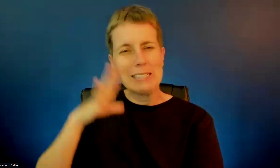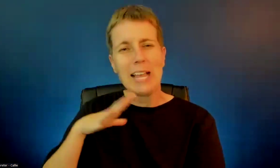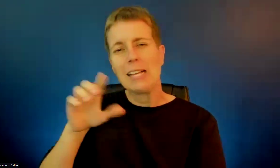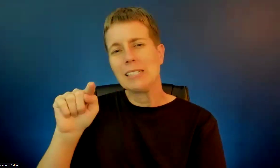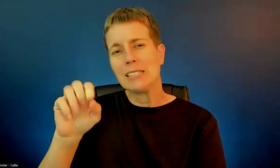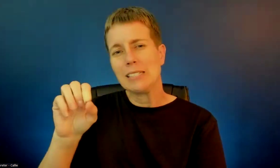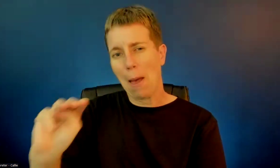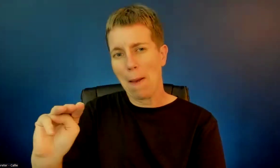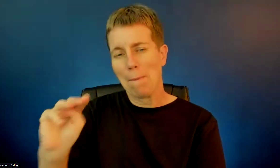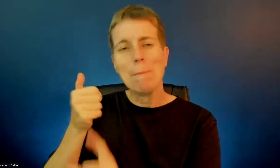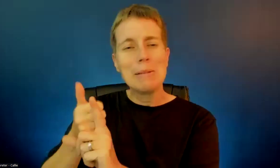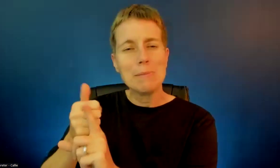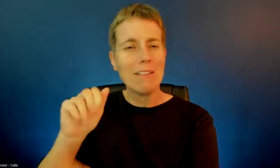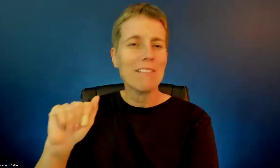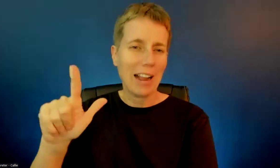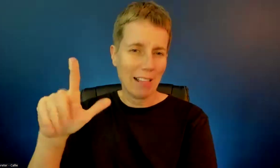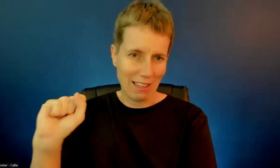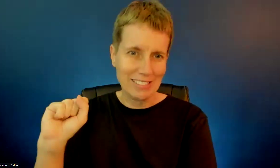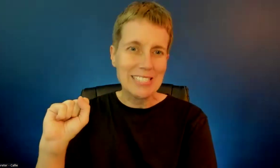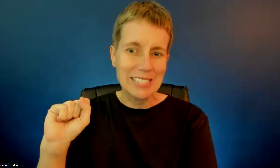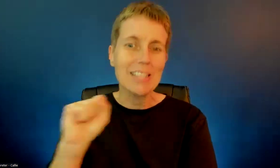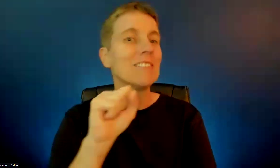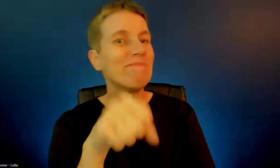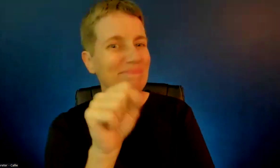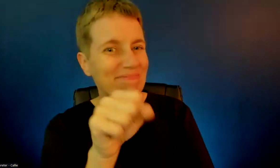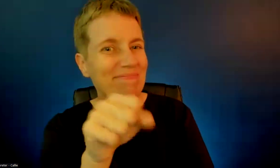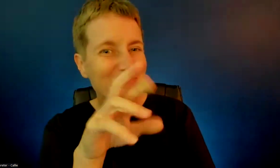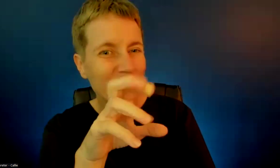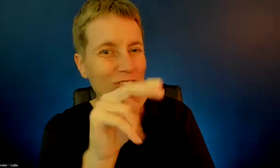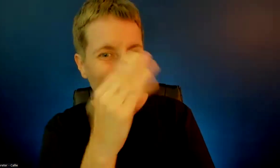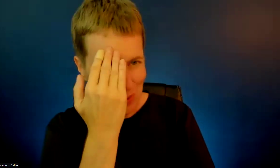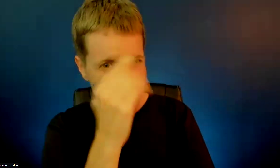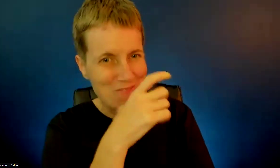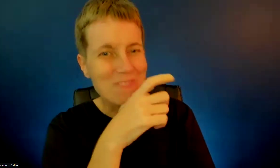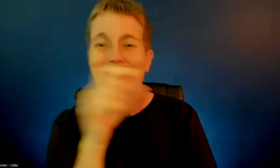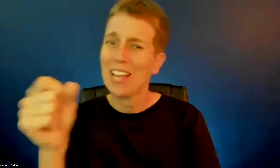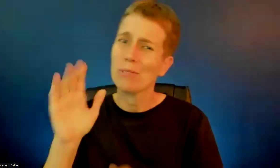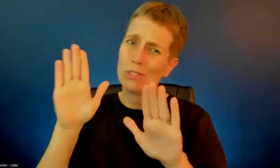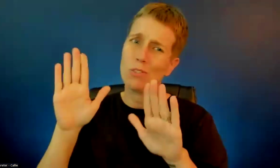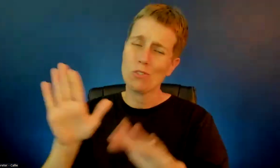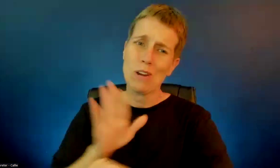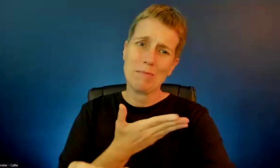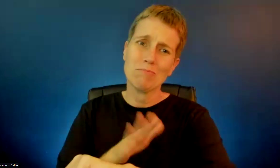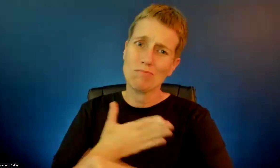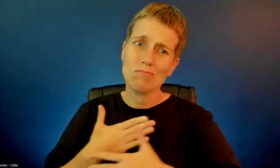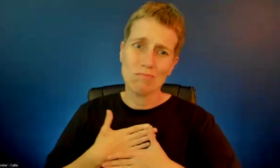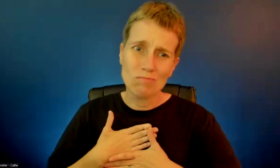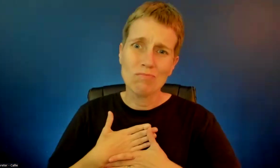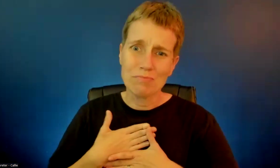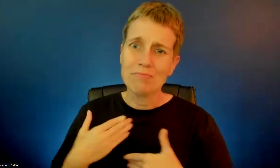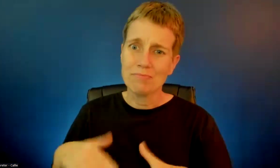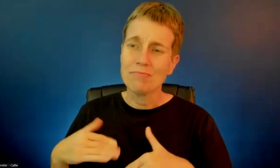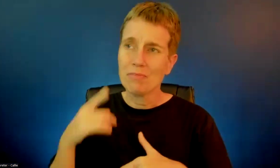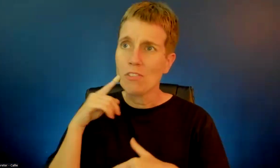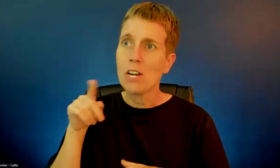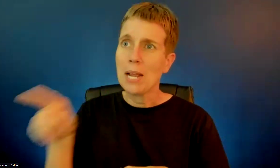ALS. Yes. Yeah. That was a great, great time. I think it was mostly for him. I'm not sure